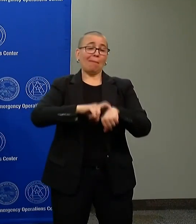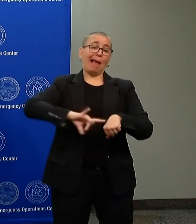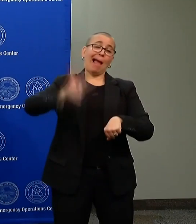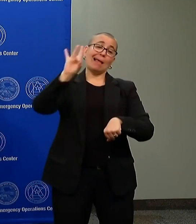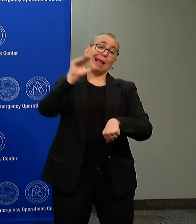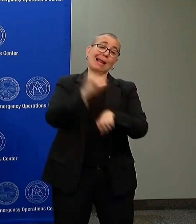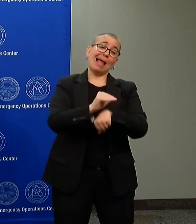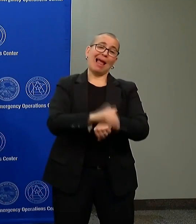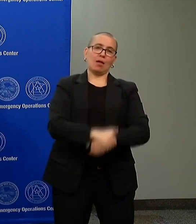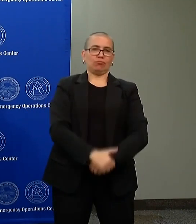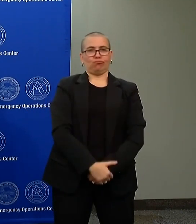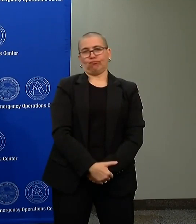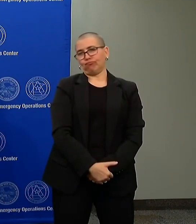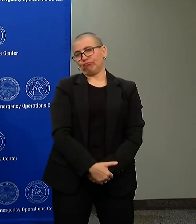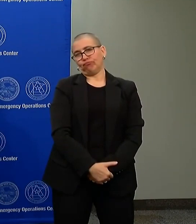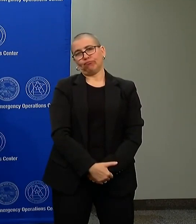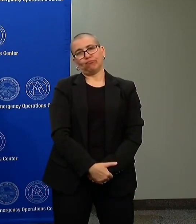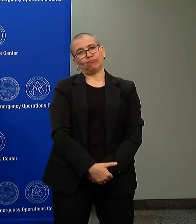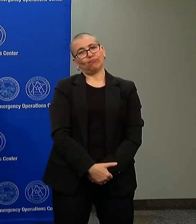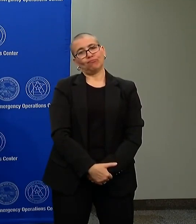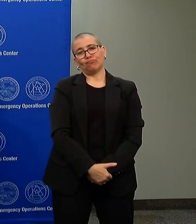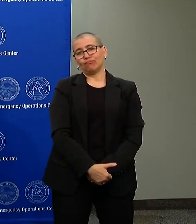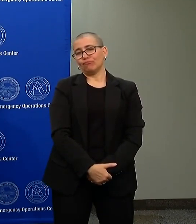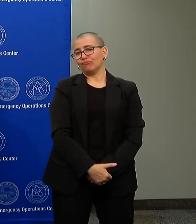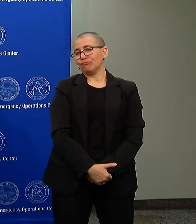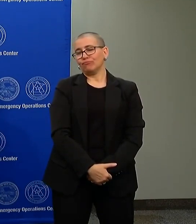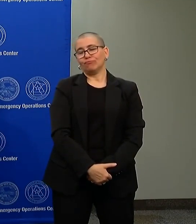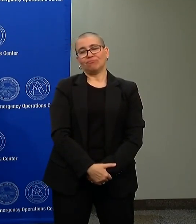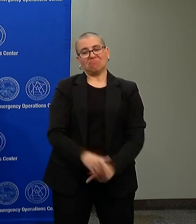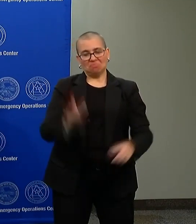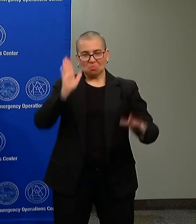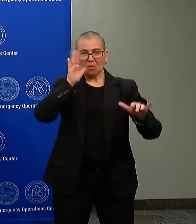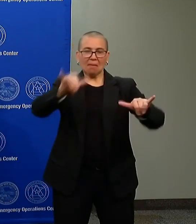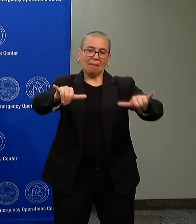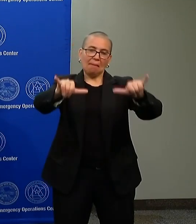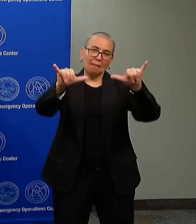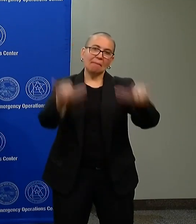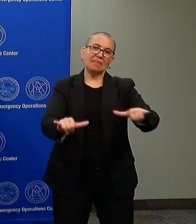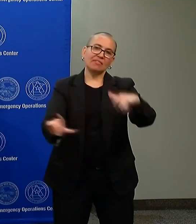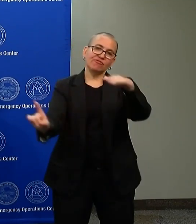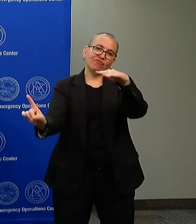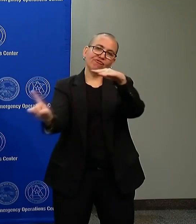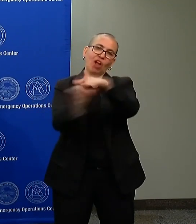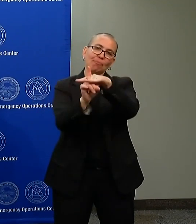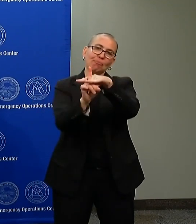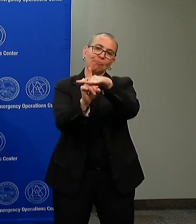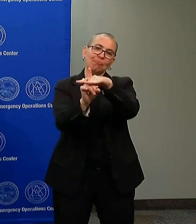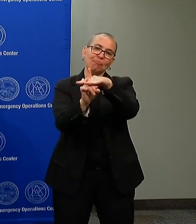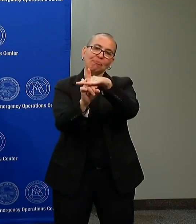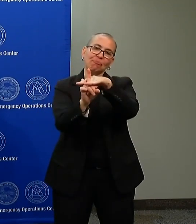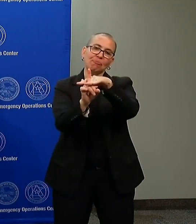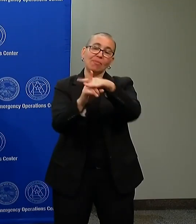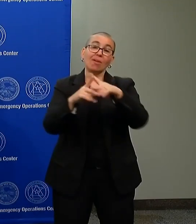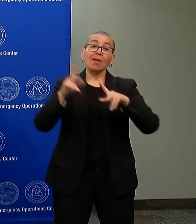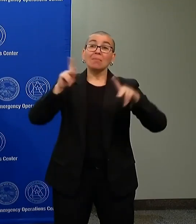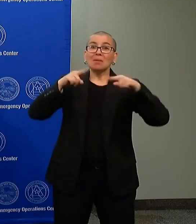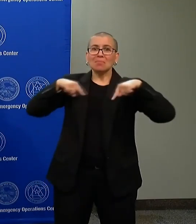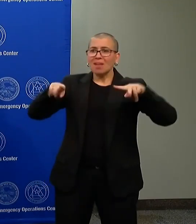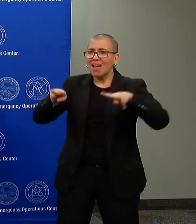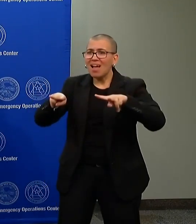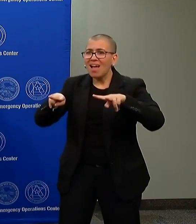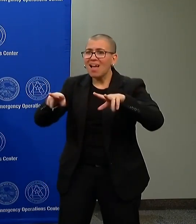separate those well-meaning community members who are heartbroken, who are feeling legitimate